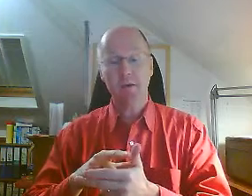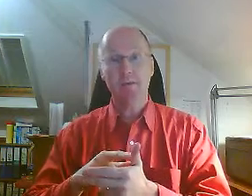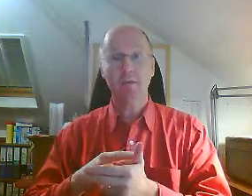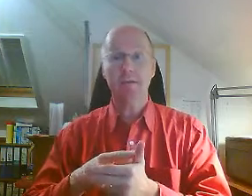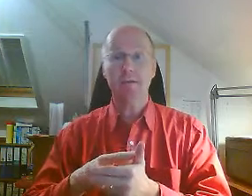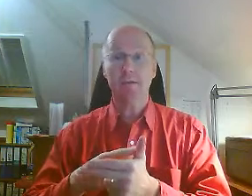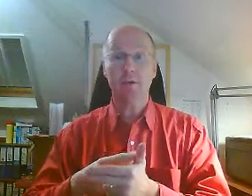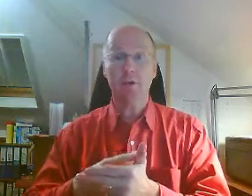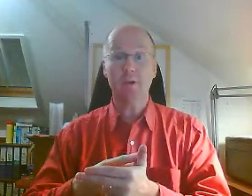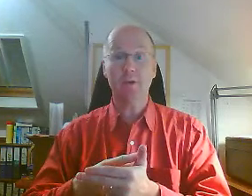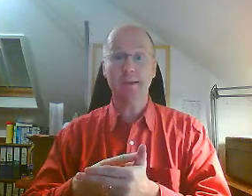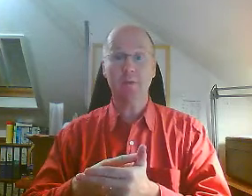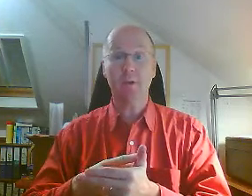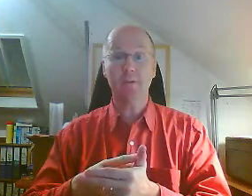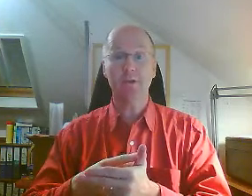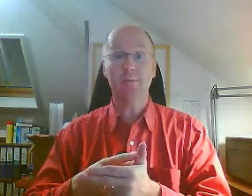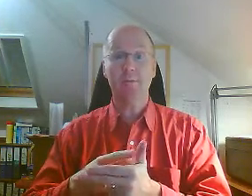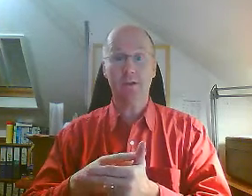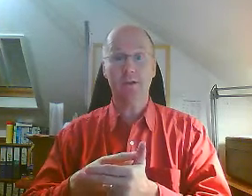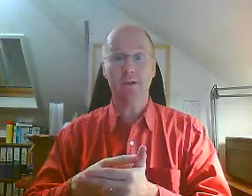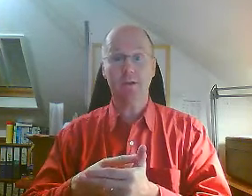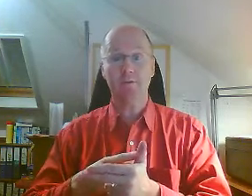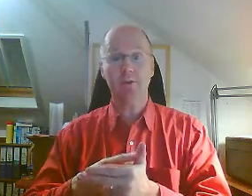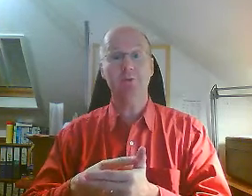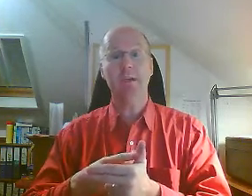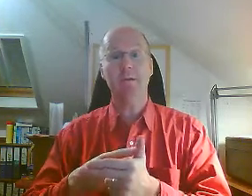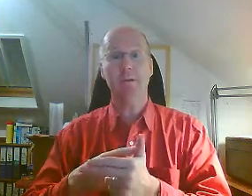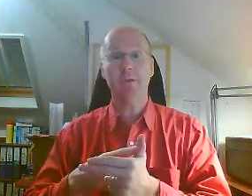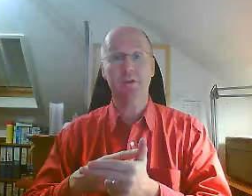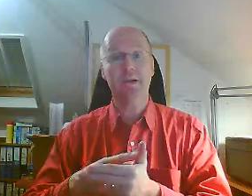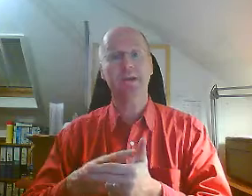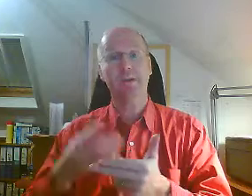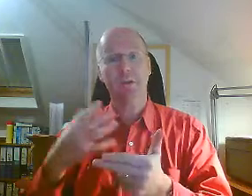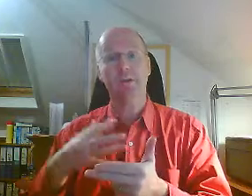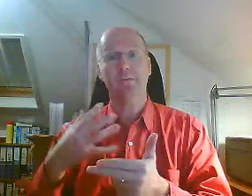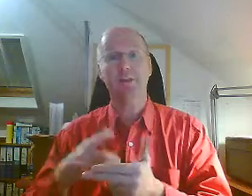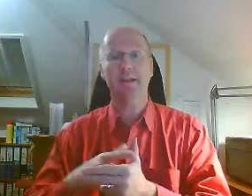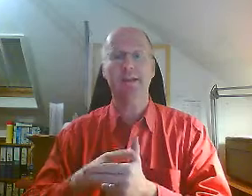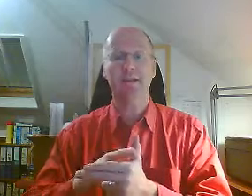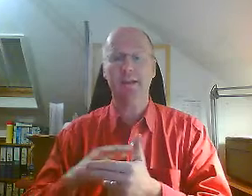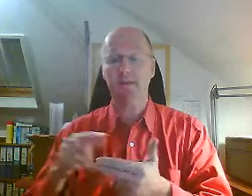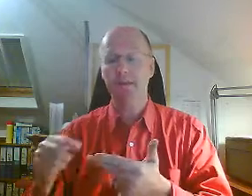firstly, supporting my team members, my new team members especially when they're first getting started.